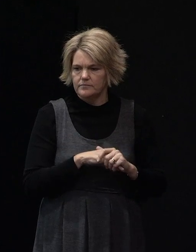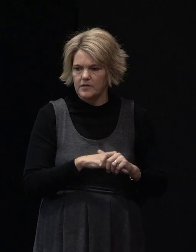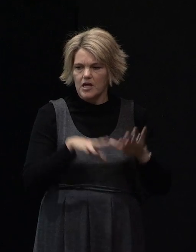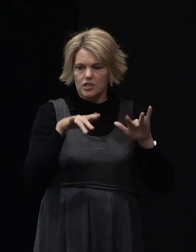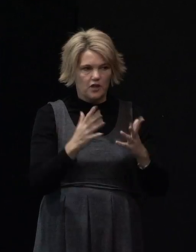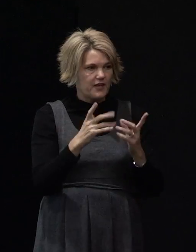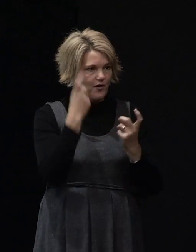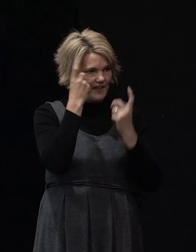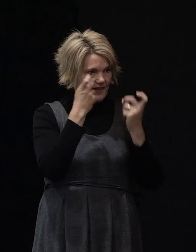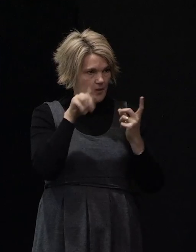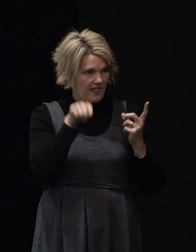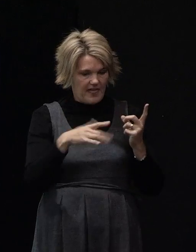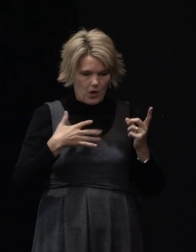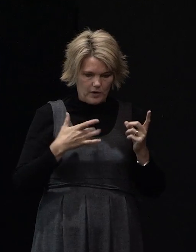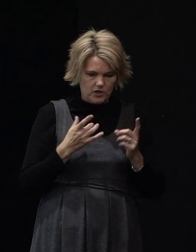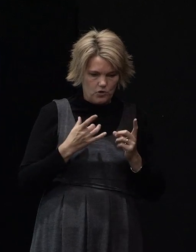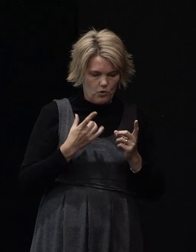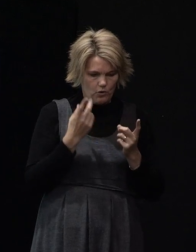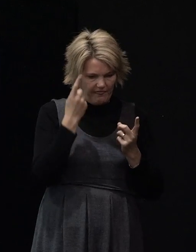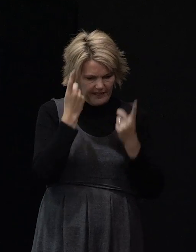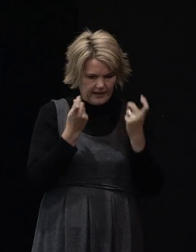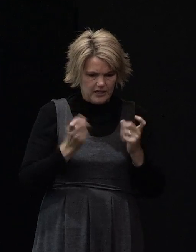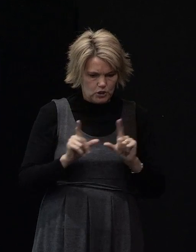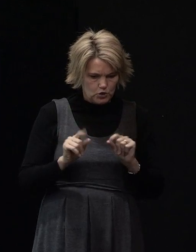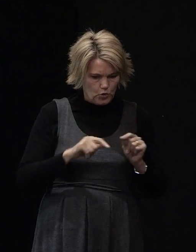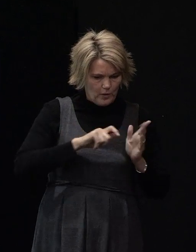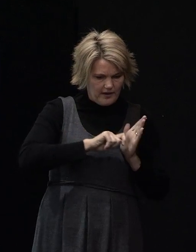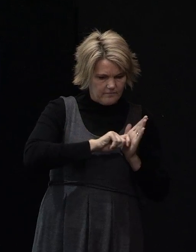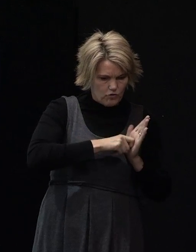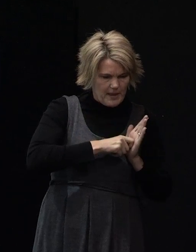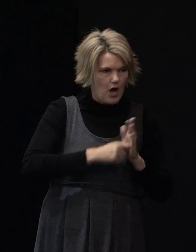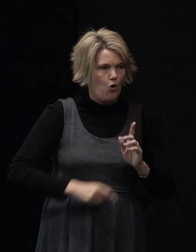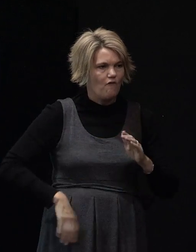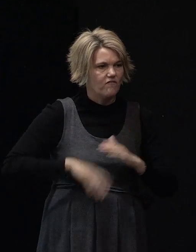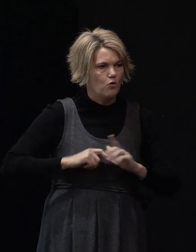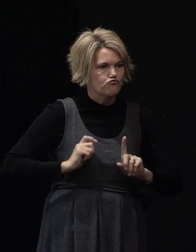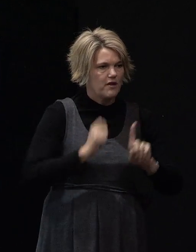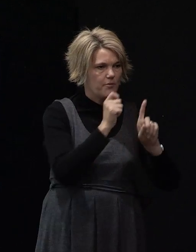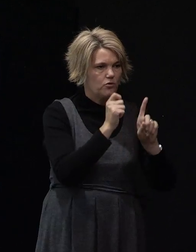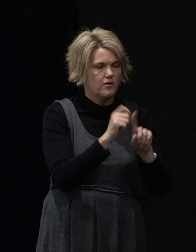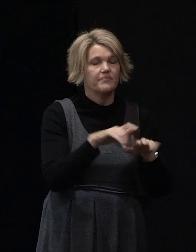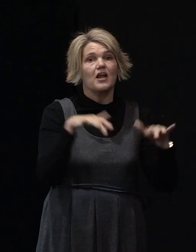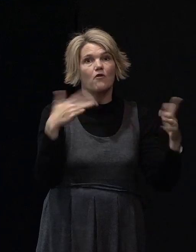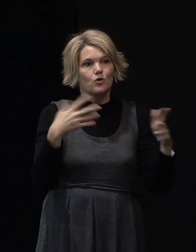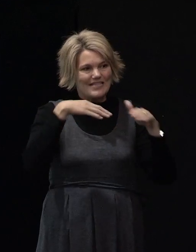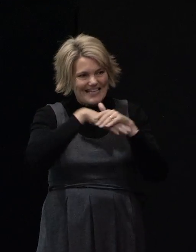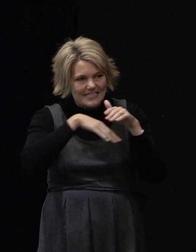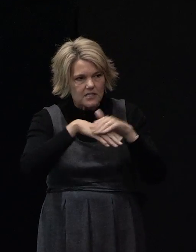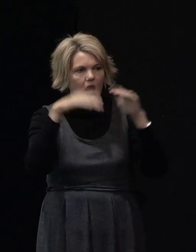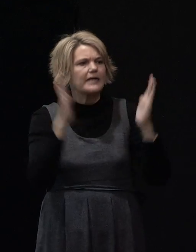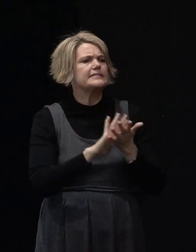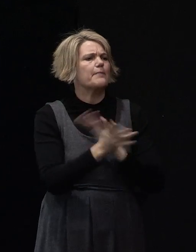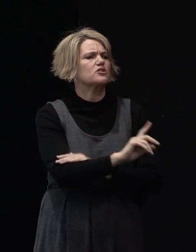repair or rebuild this particular site. Also looking at obviously the internal damage to a building. To what extent